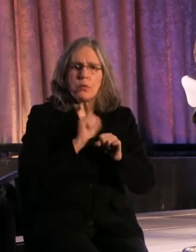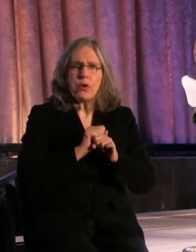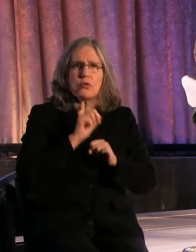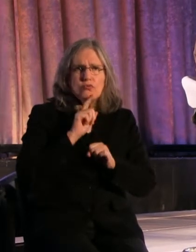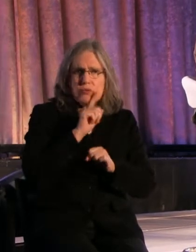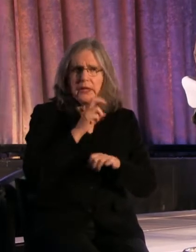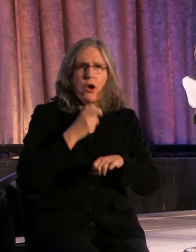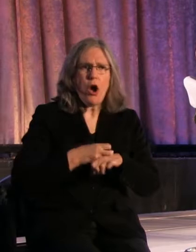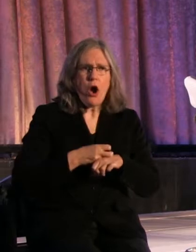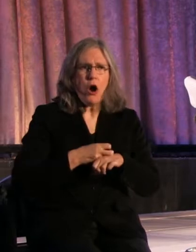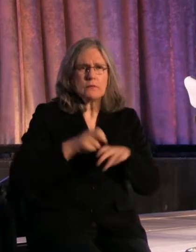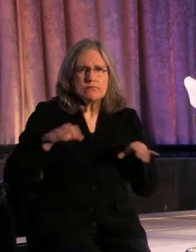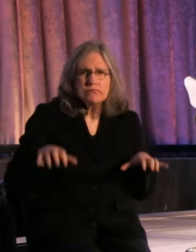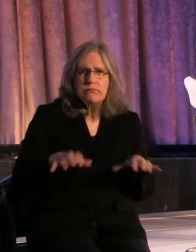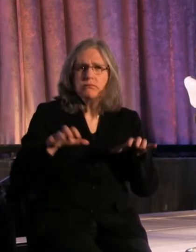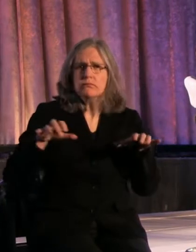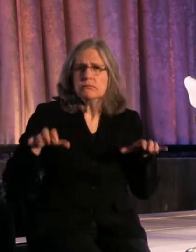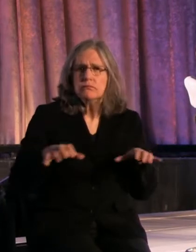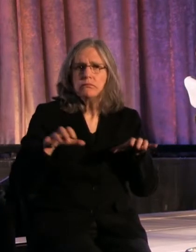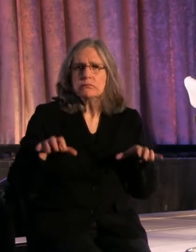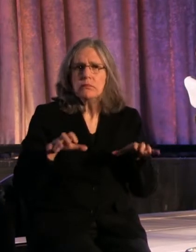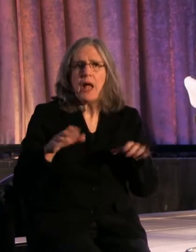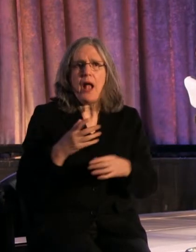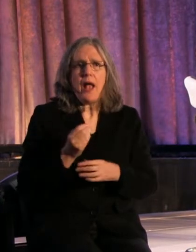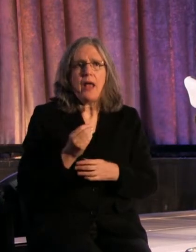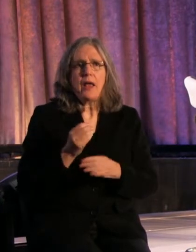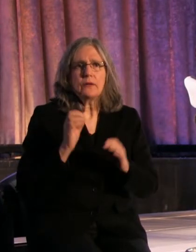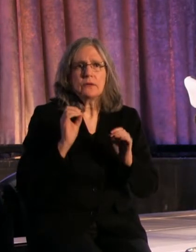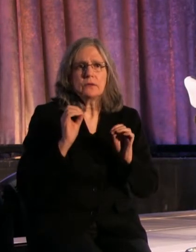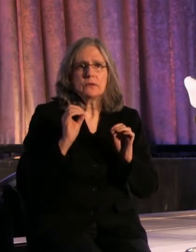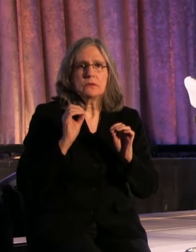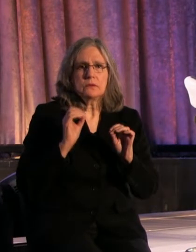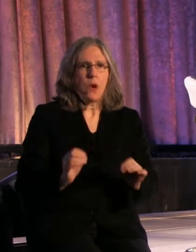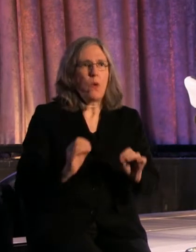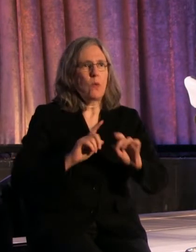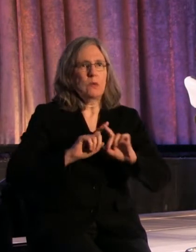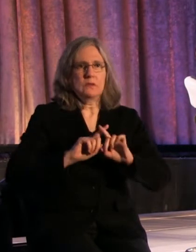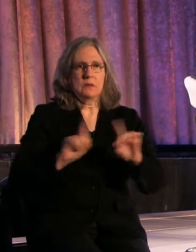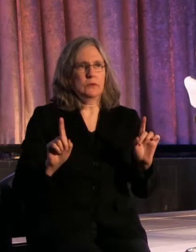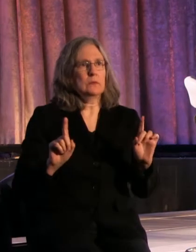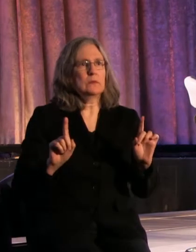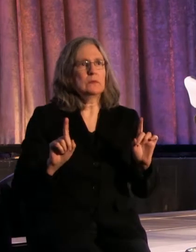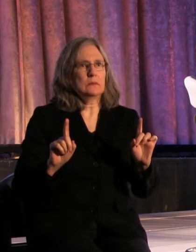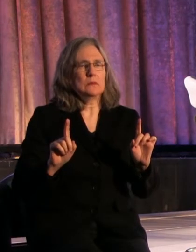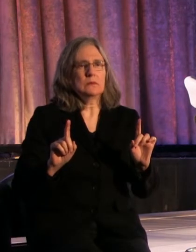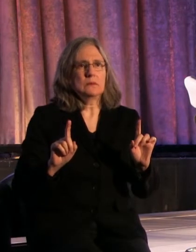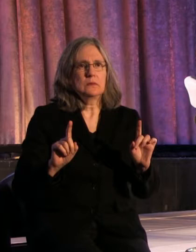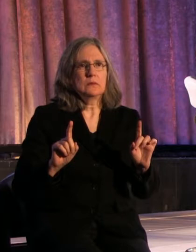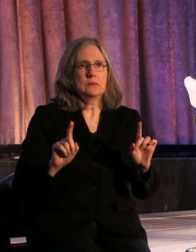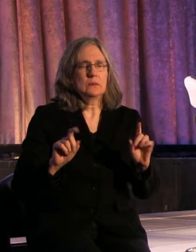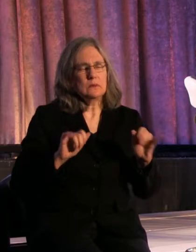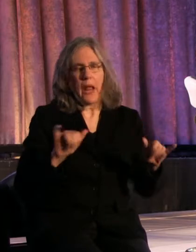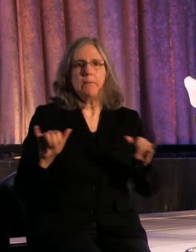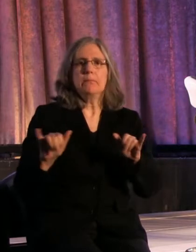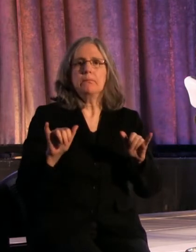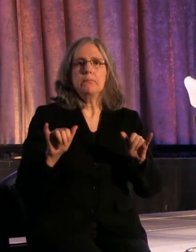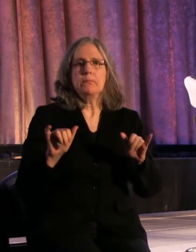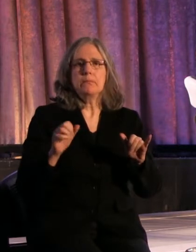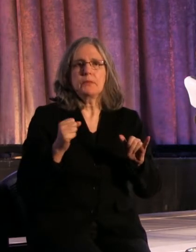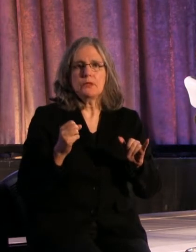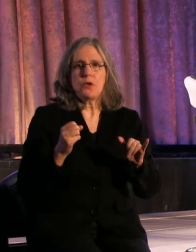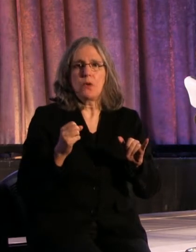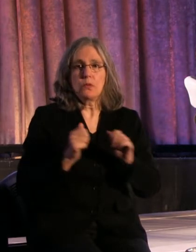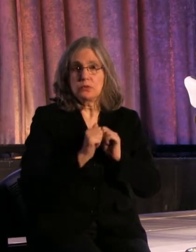rigorous, and there's no distinction being made. So, together, we are actually